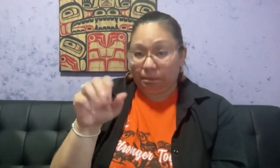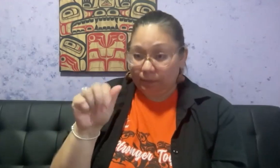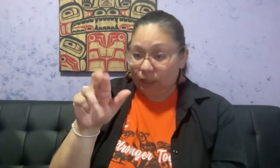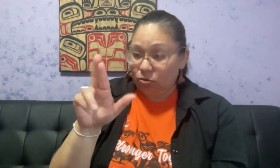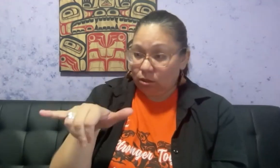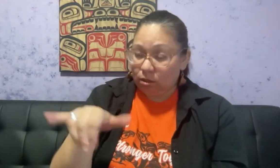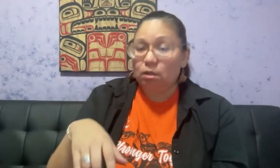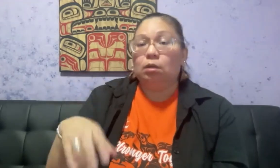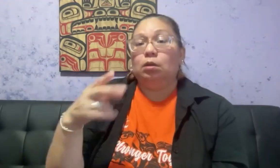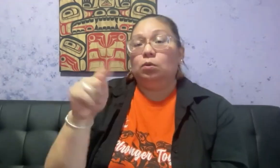Thornley.